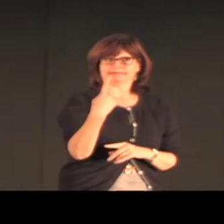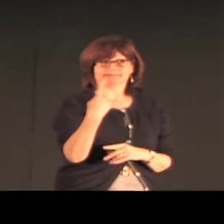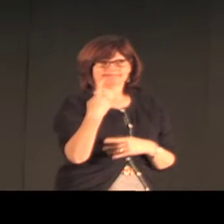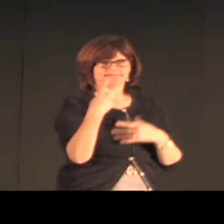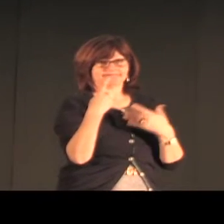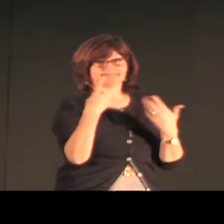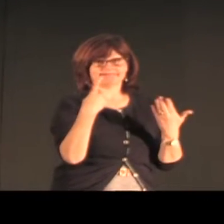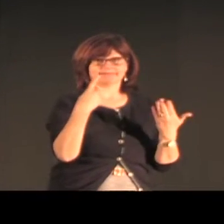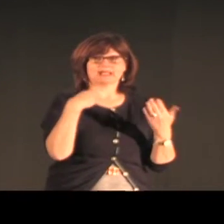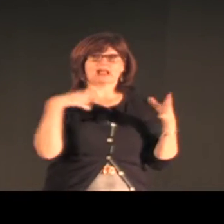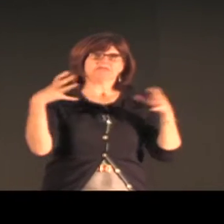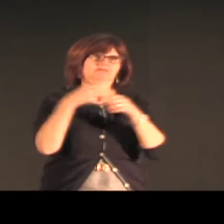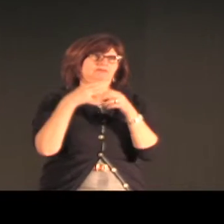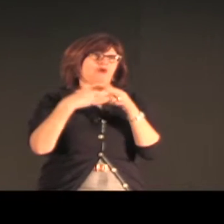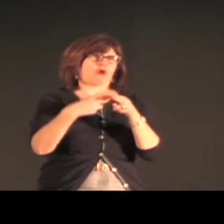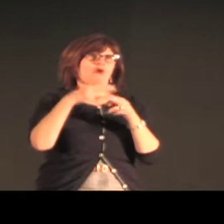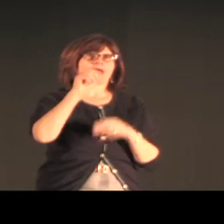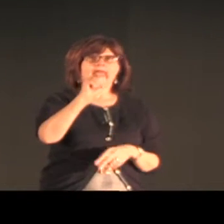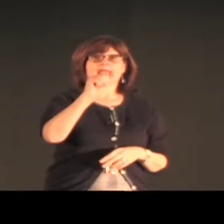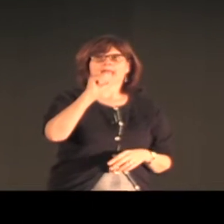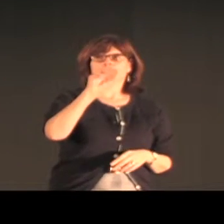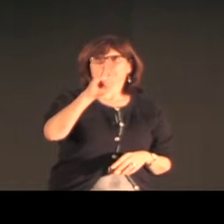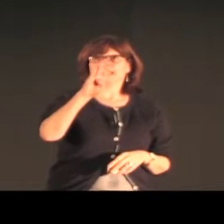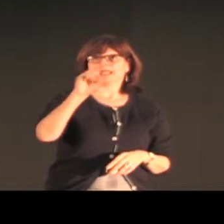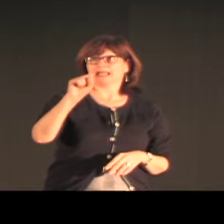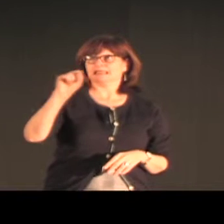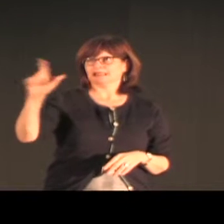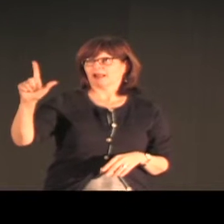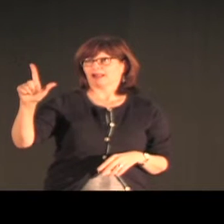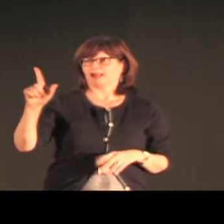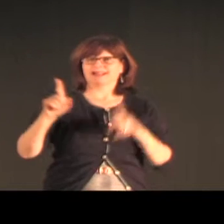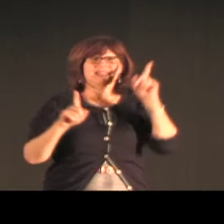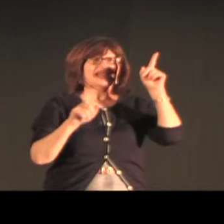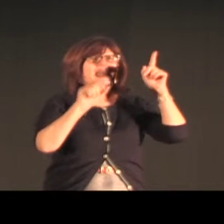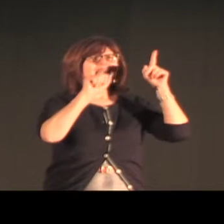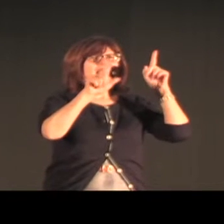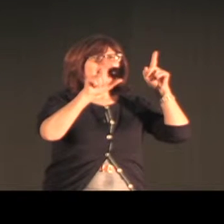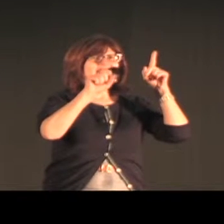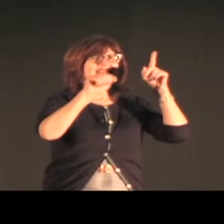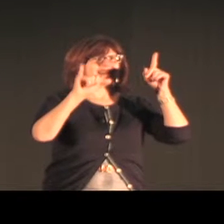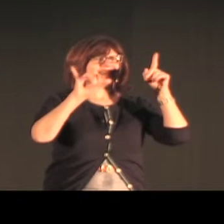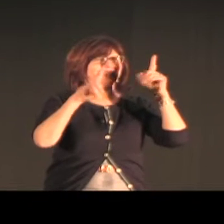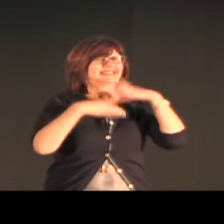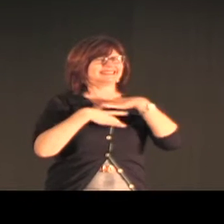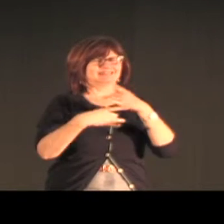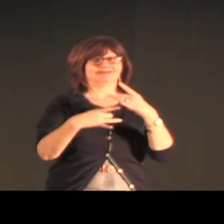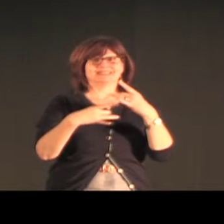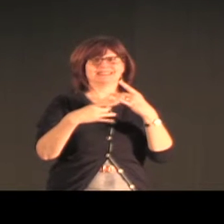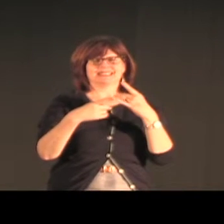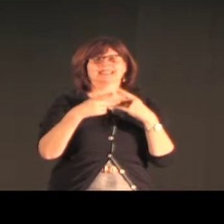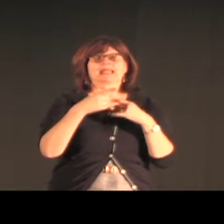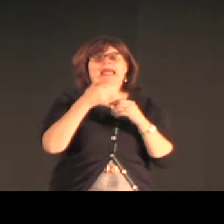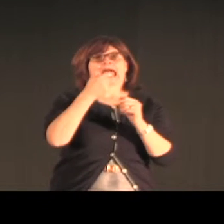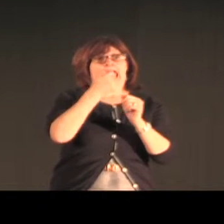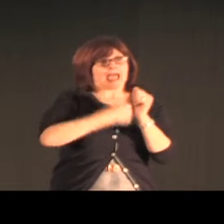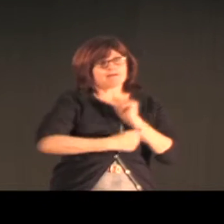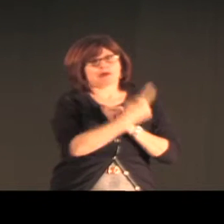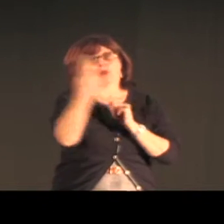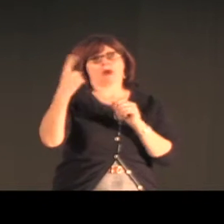So here is the one that I am going to talk about tonight and which we refer to as ABSL. It's A-Said,